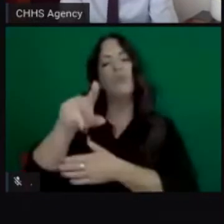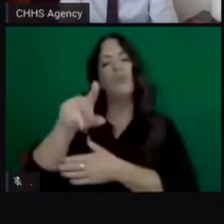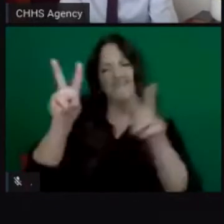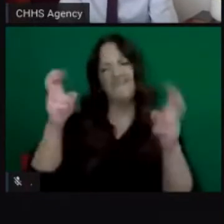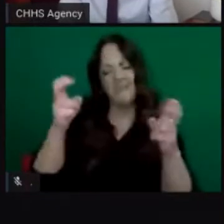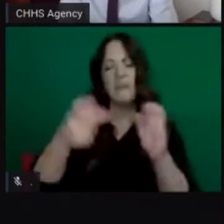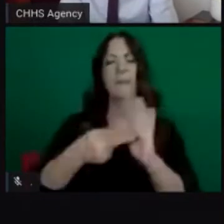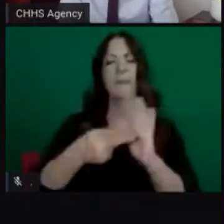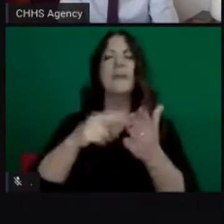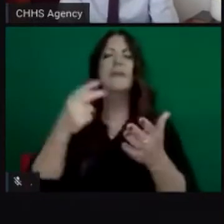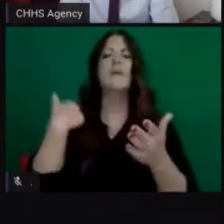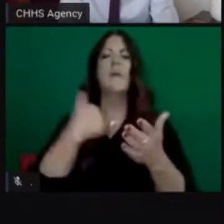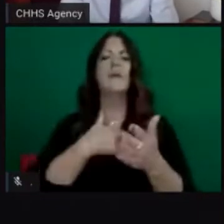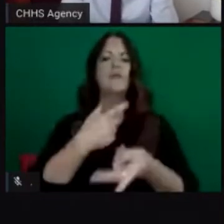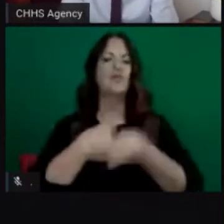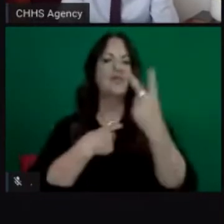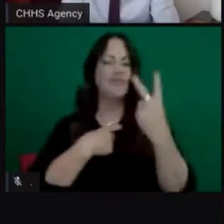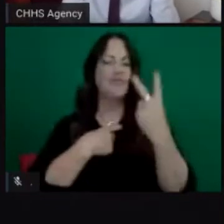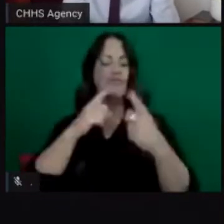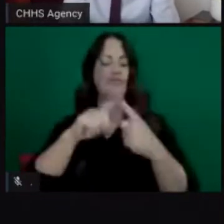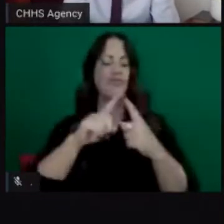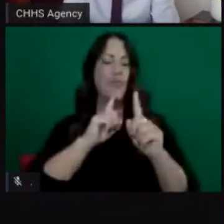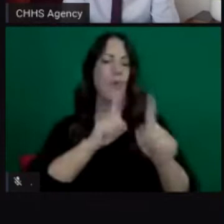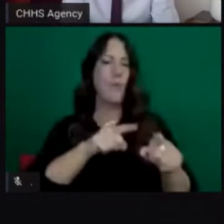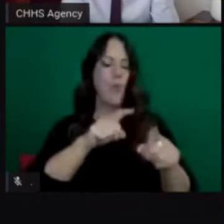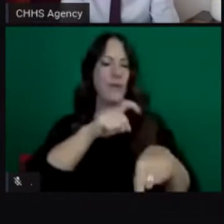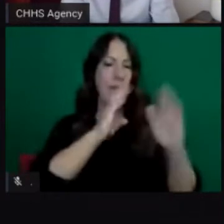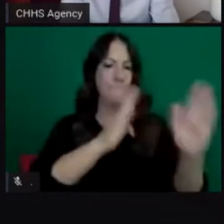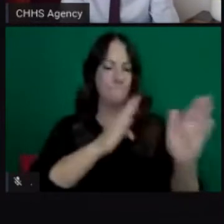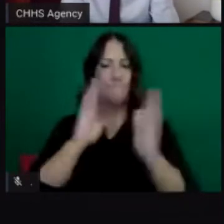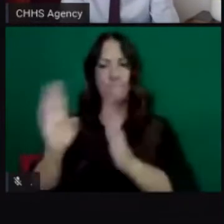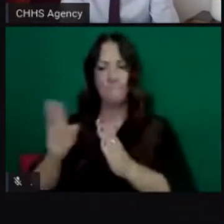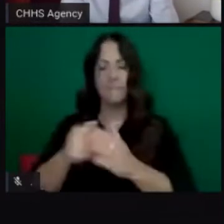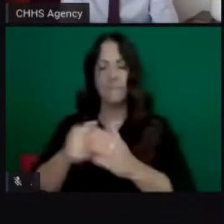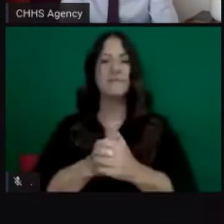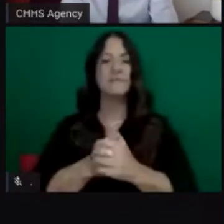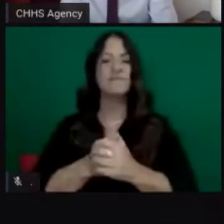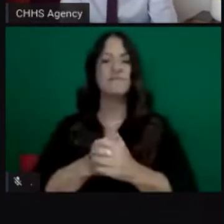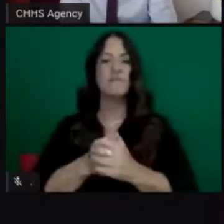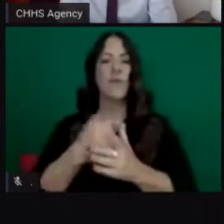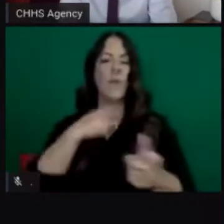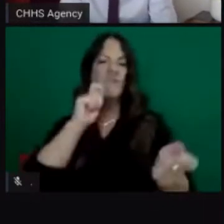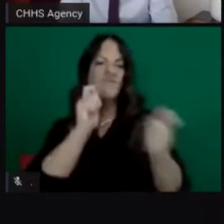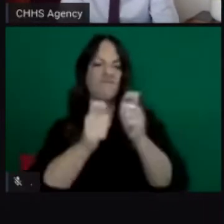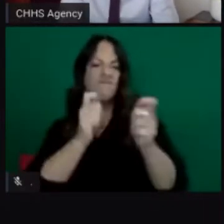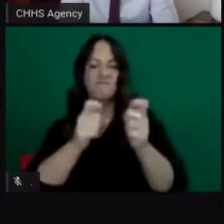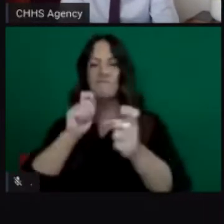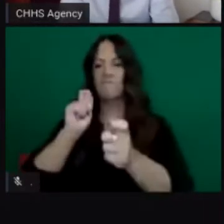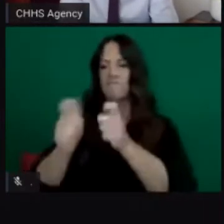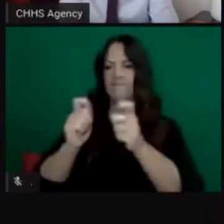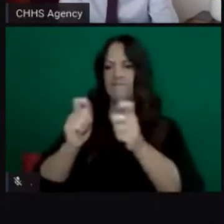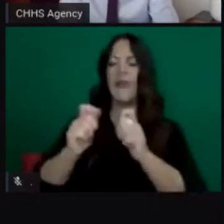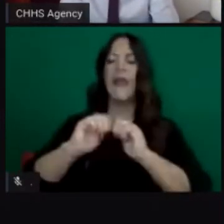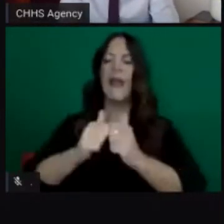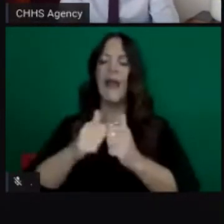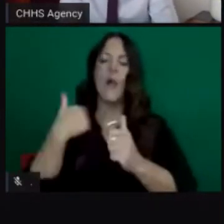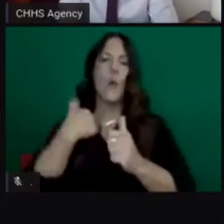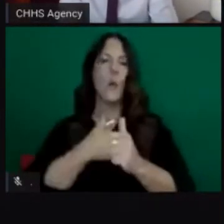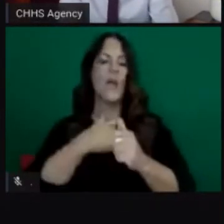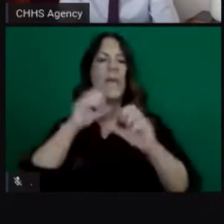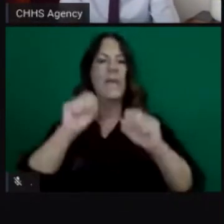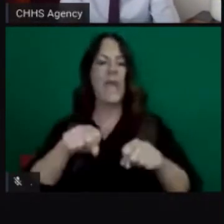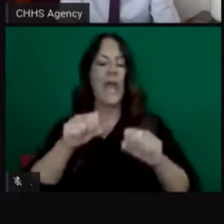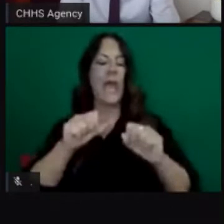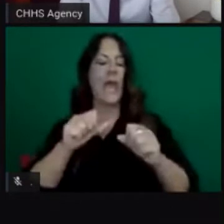sort of rounds of reporting periods these revised criteria that allow us to loosen and tighten restrictions on